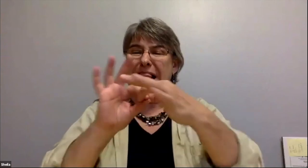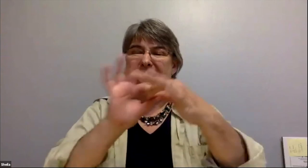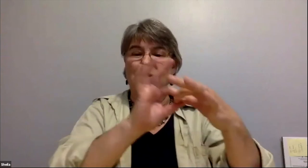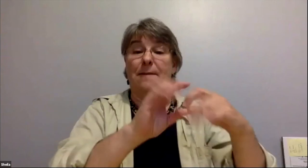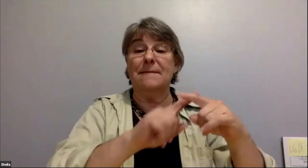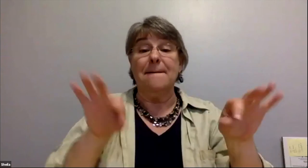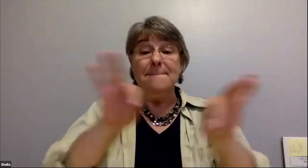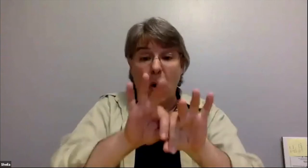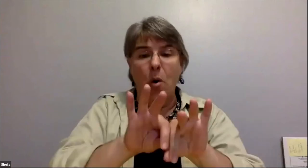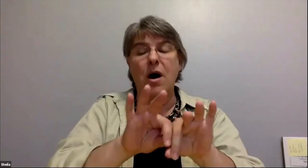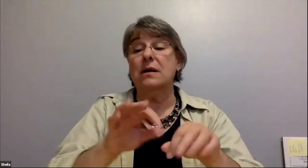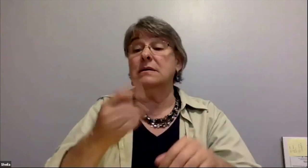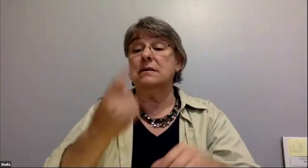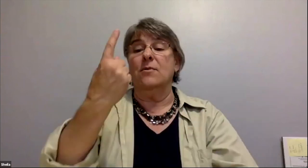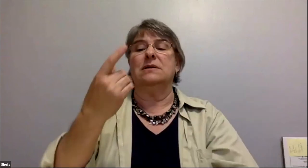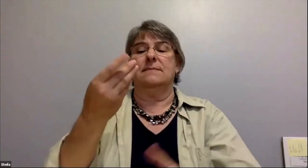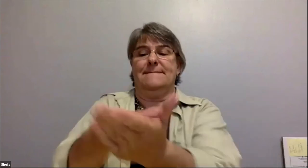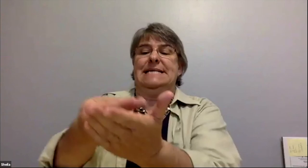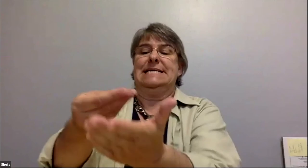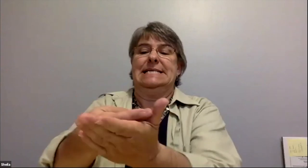i hope that makes sense